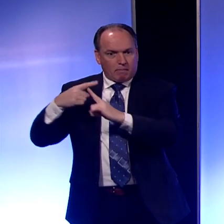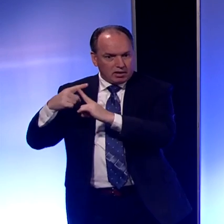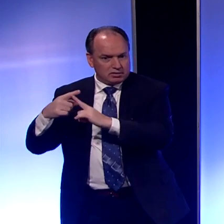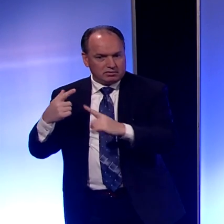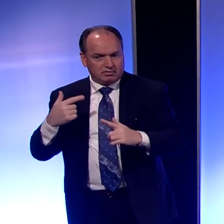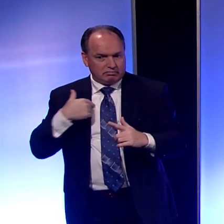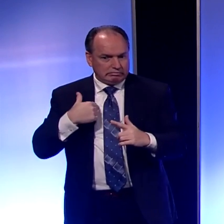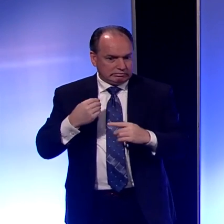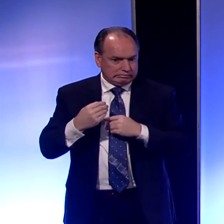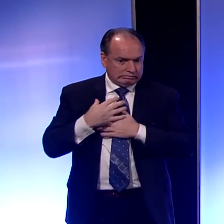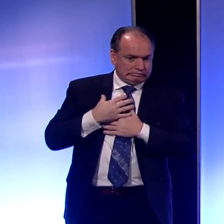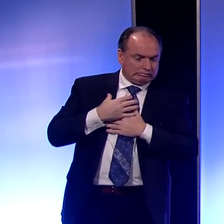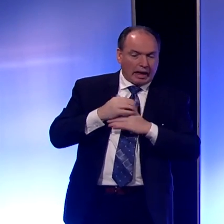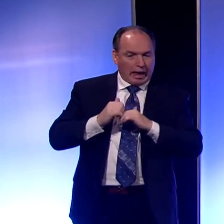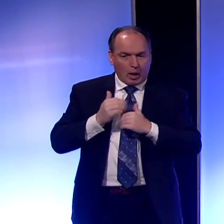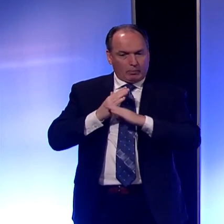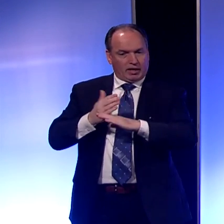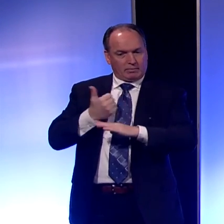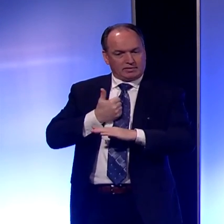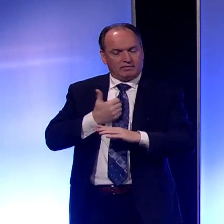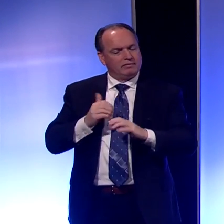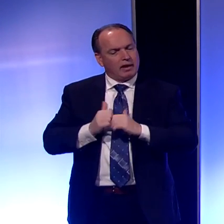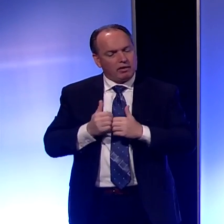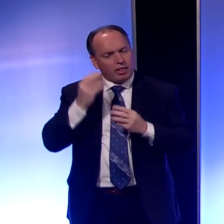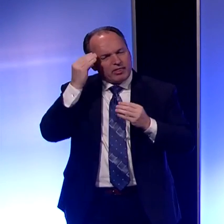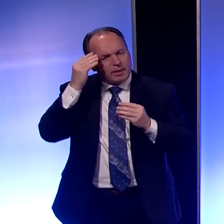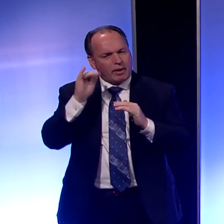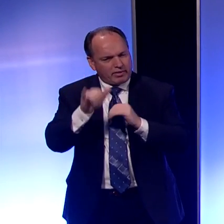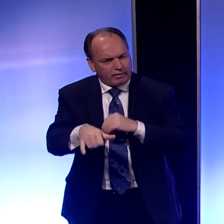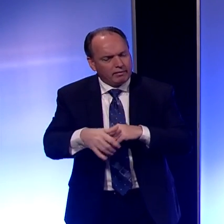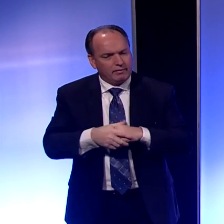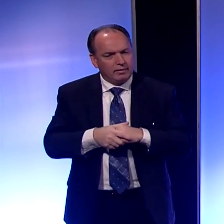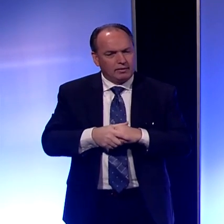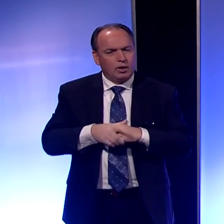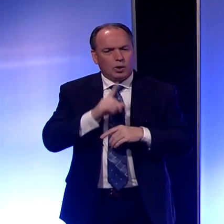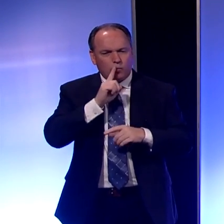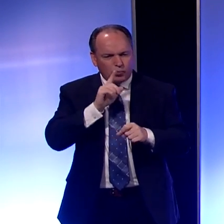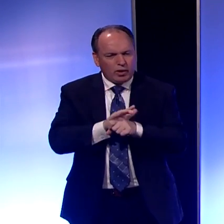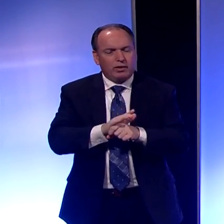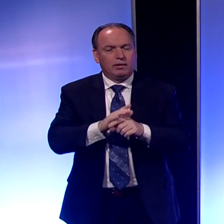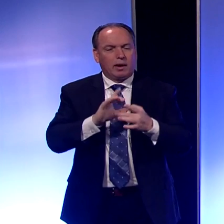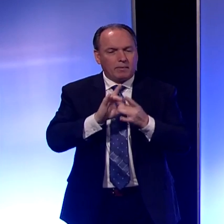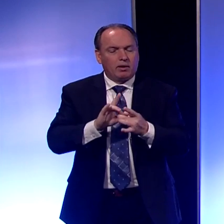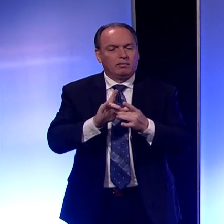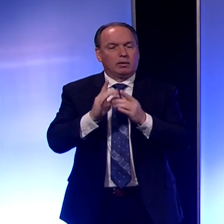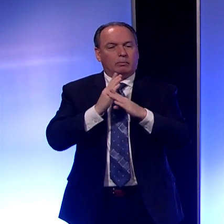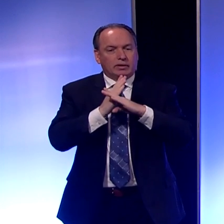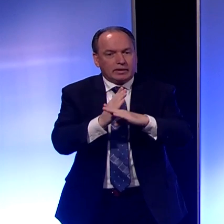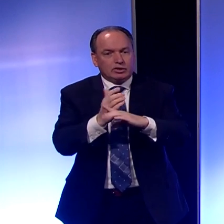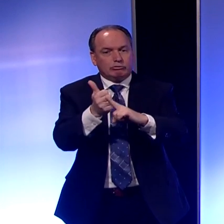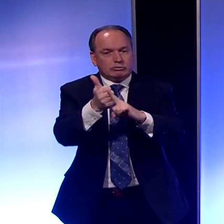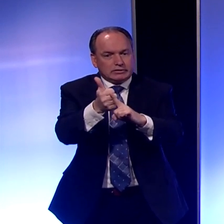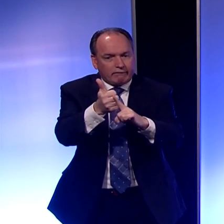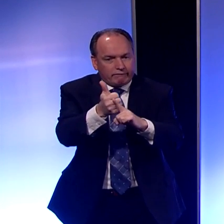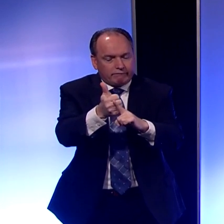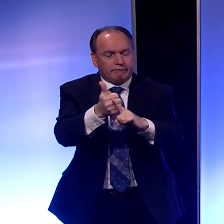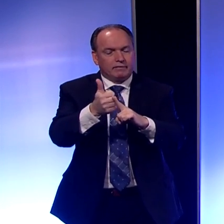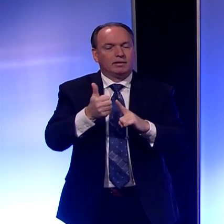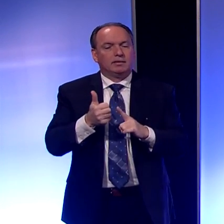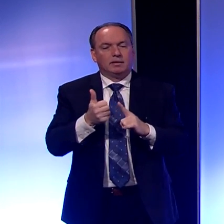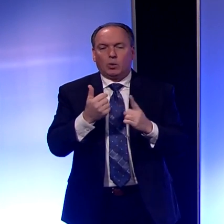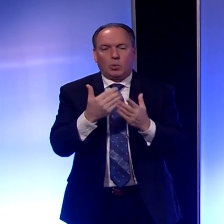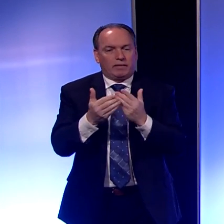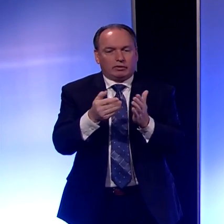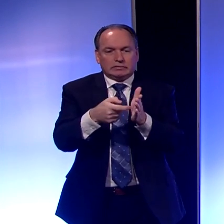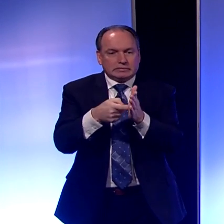and how can I protect myself? It's really about protecting ourselves. So do what you need to do to